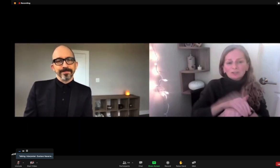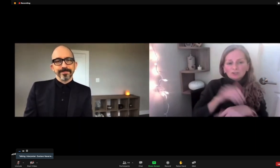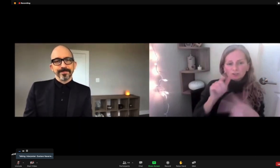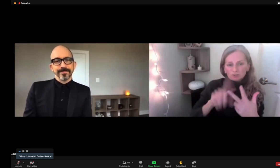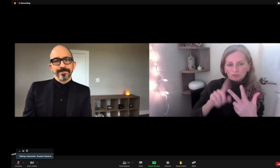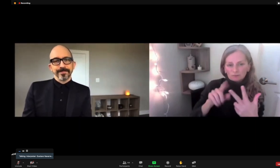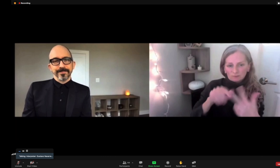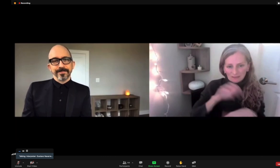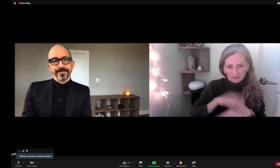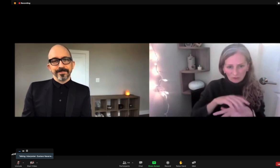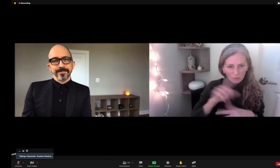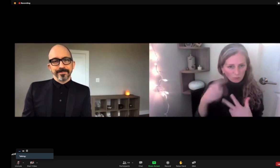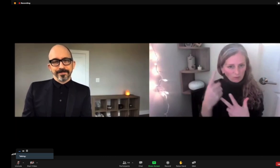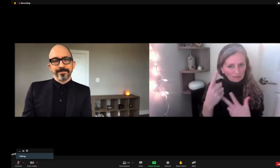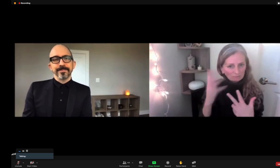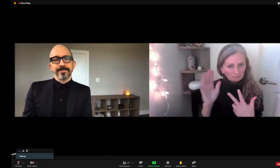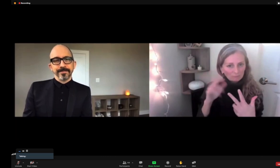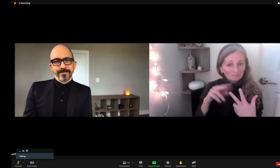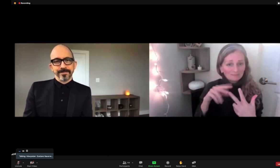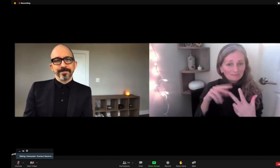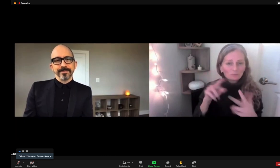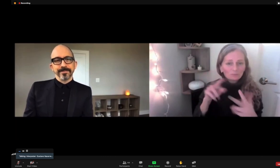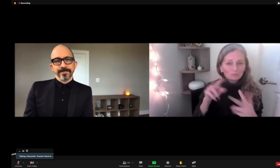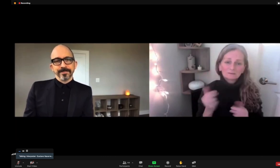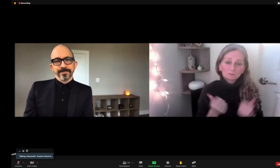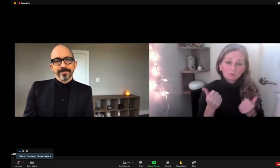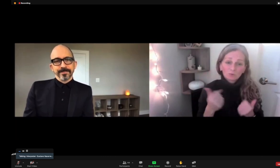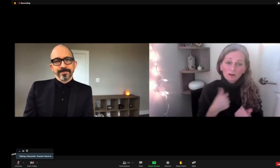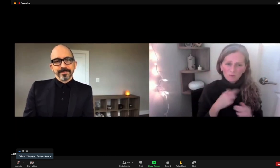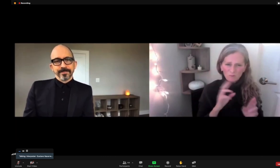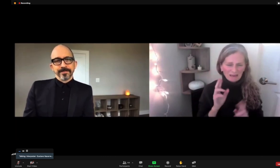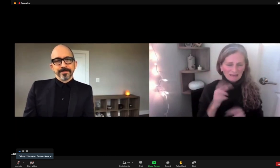using these stories. The third version is one that was purely in English.